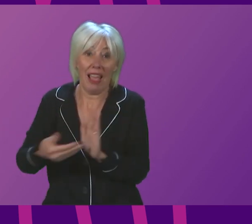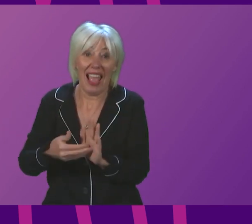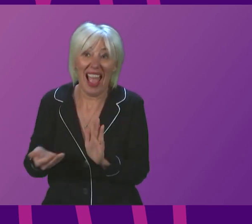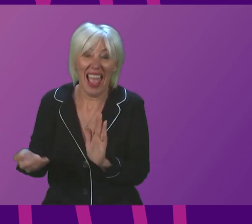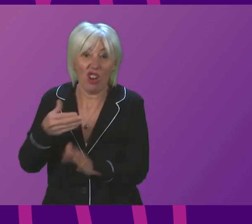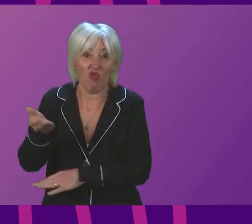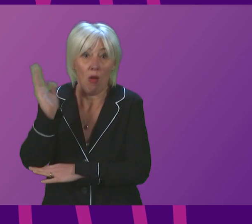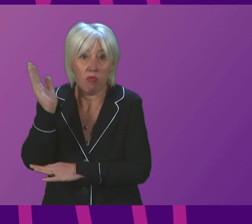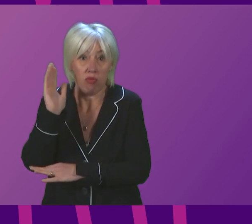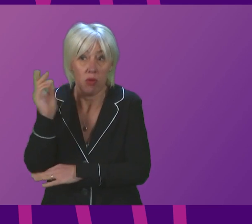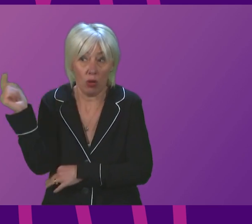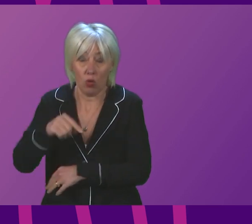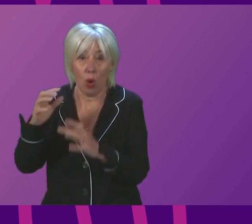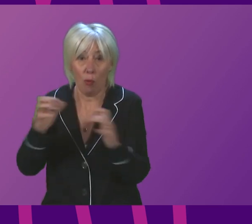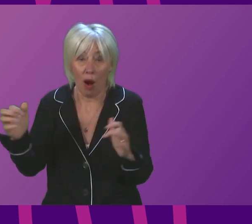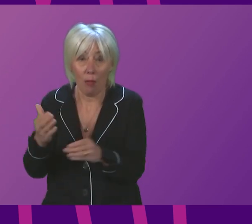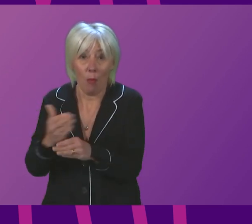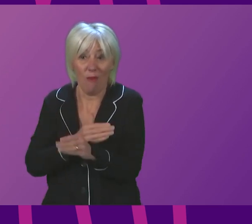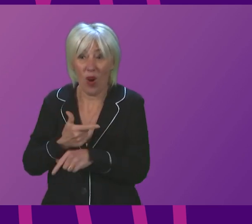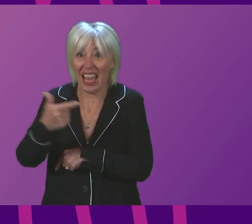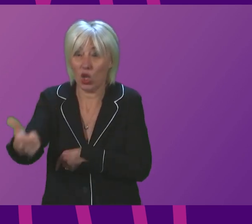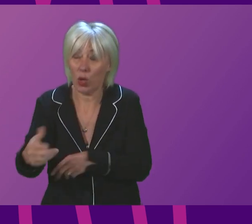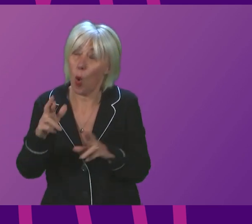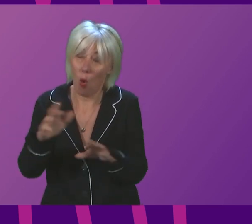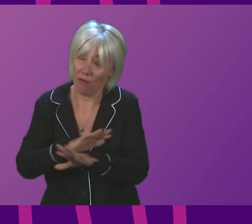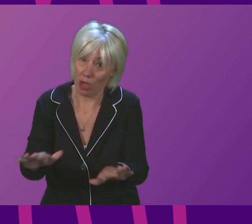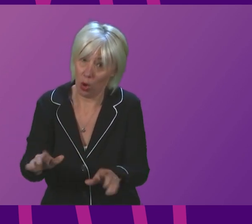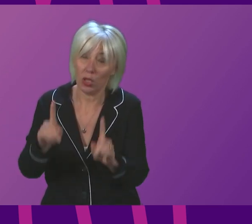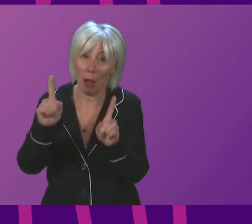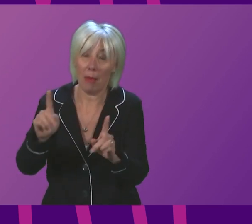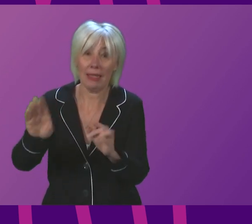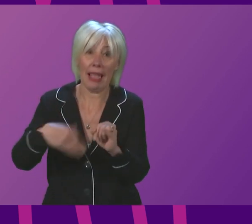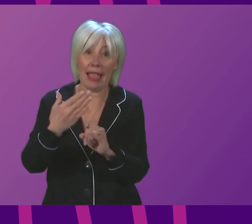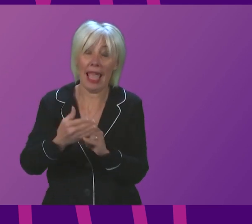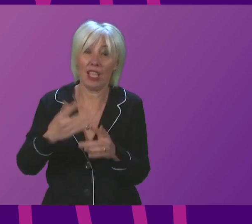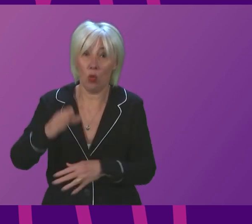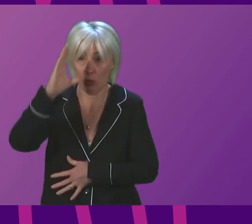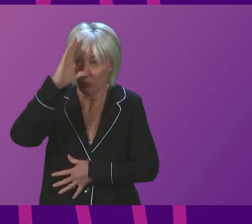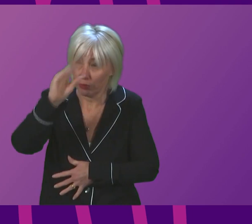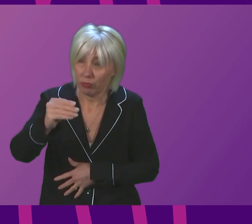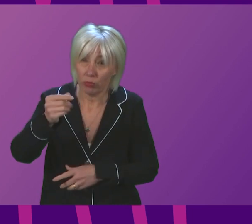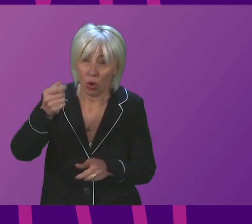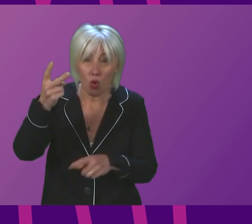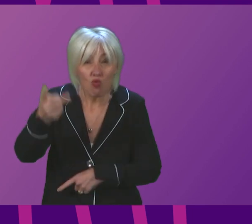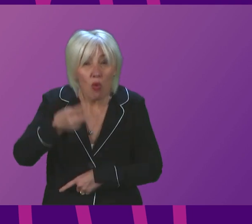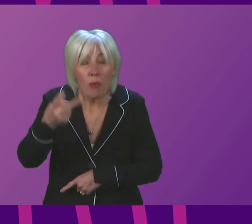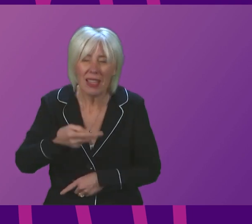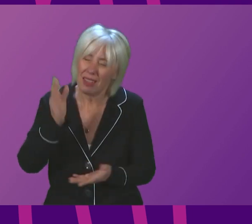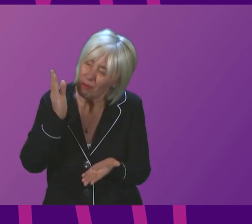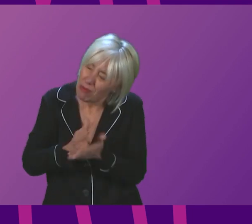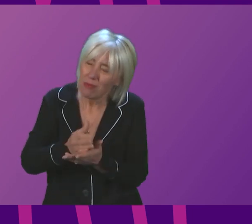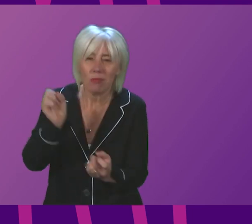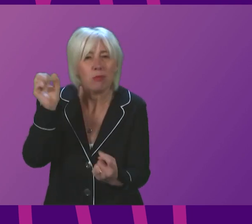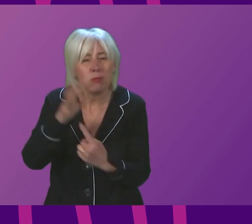return to parliament. I want to end, Presiding Officer, by again reiterating the vital importance